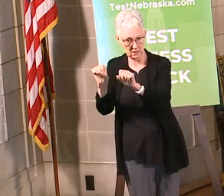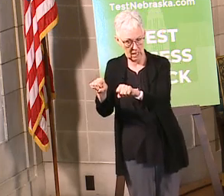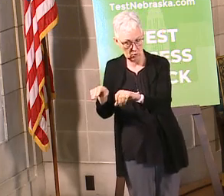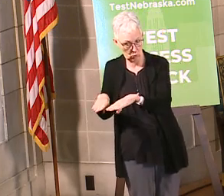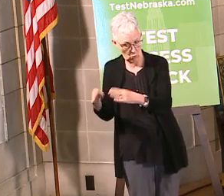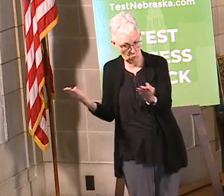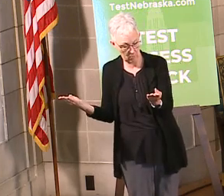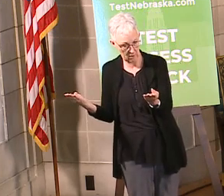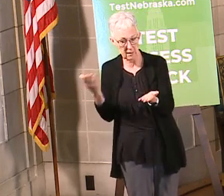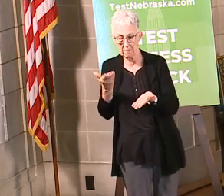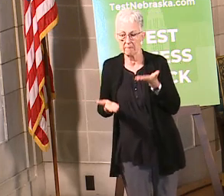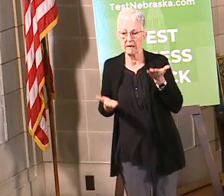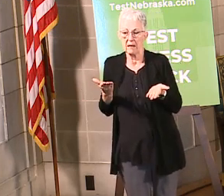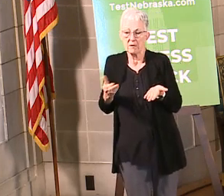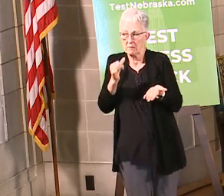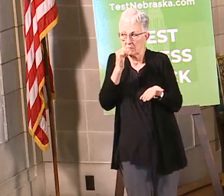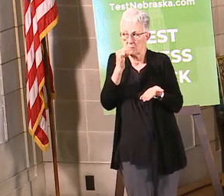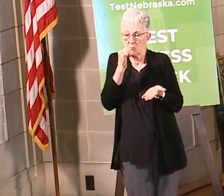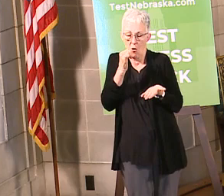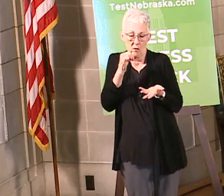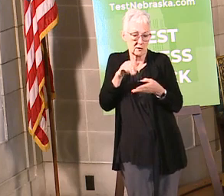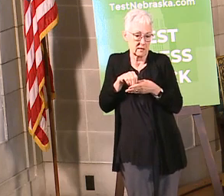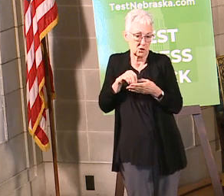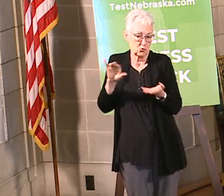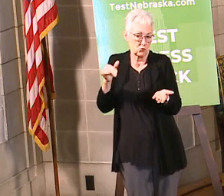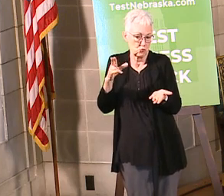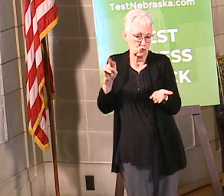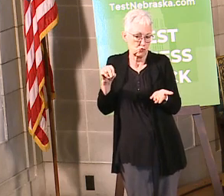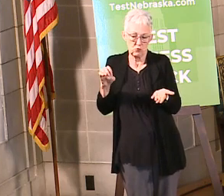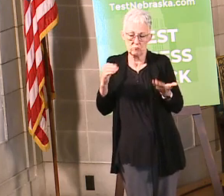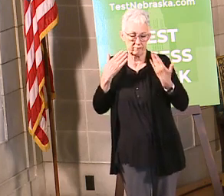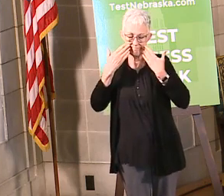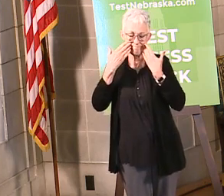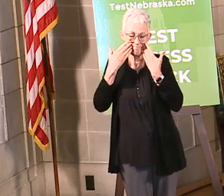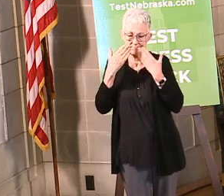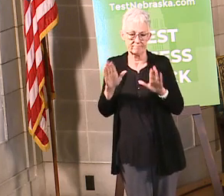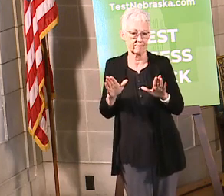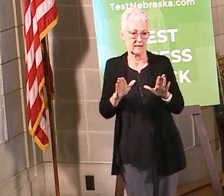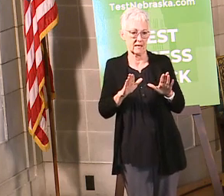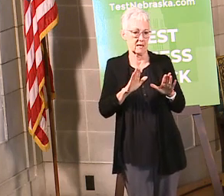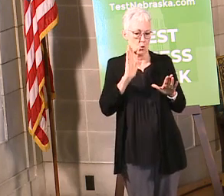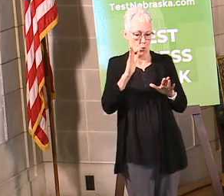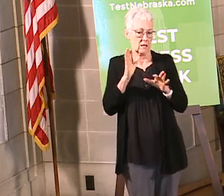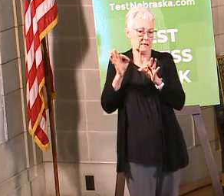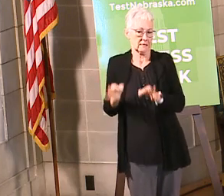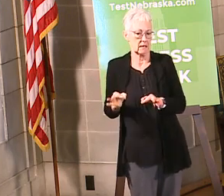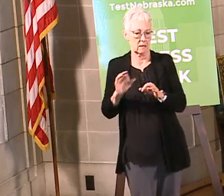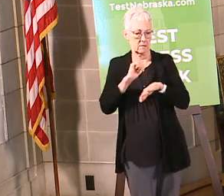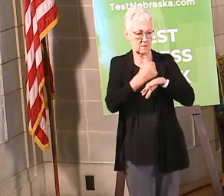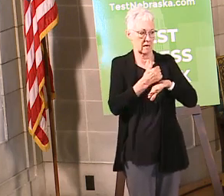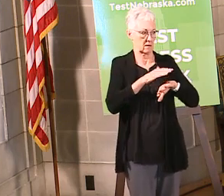bars as well. So I'd say stay tuned on that one. We'll just, we'll be making that decision based upon what we see this month.